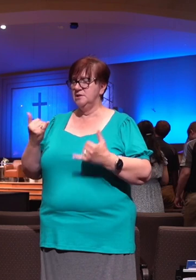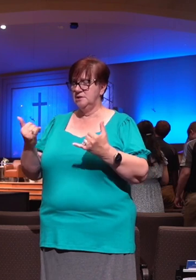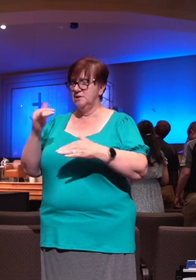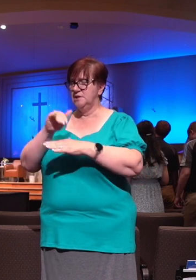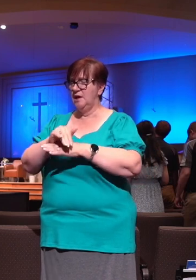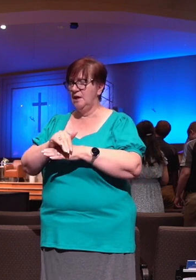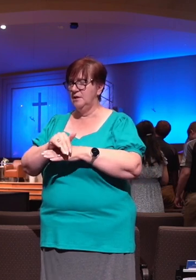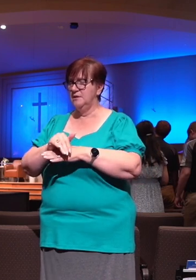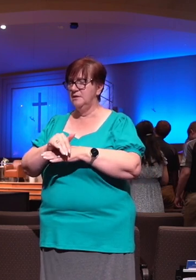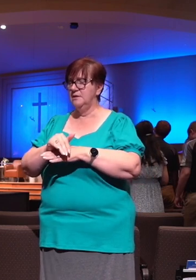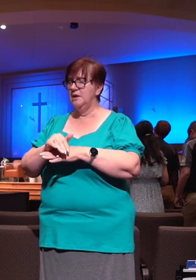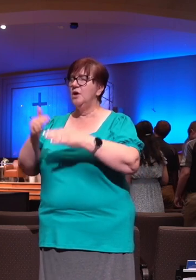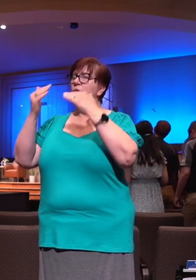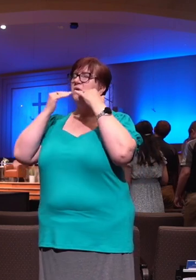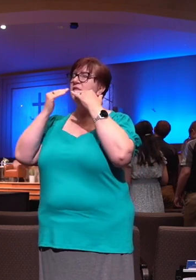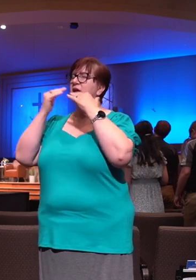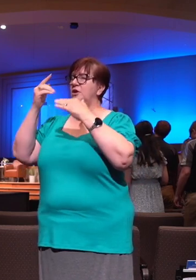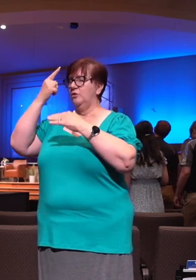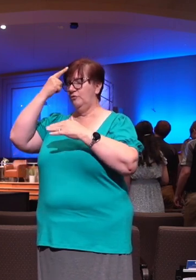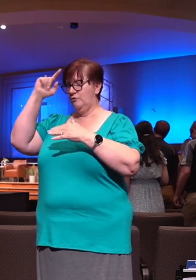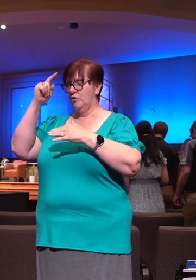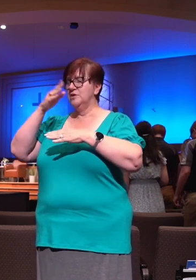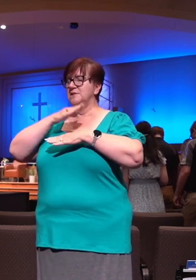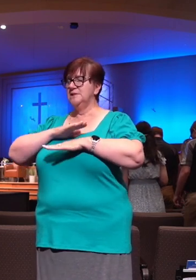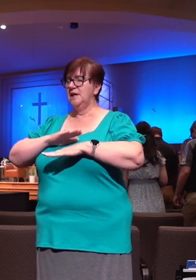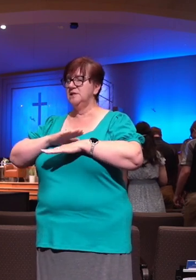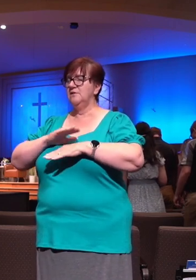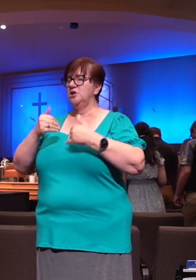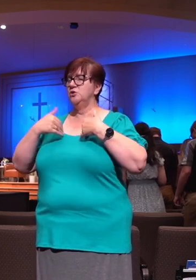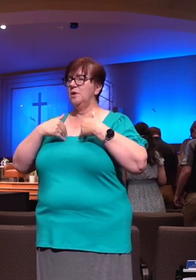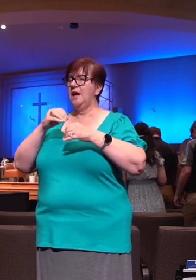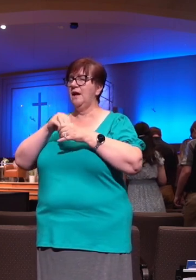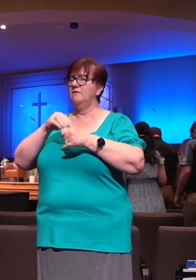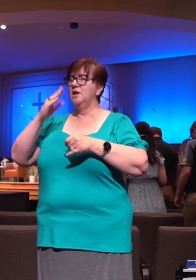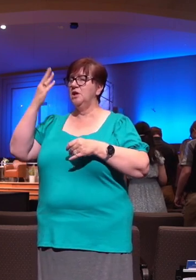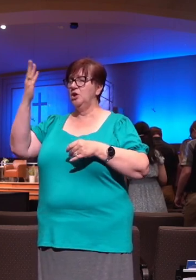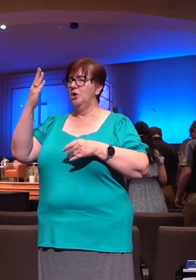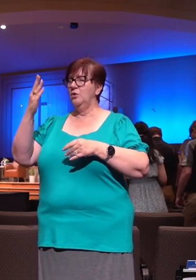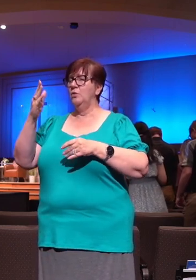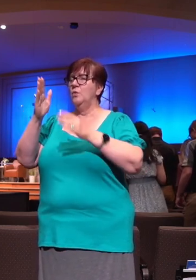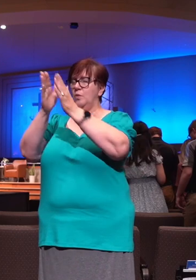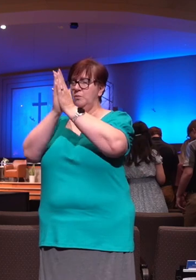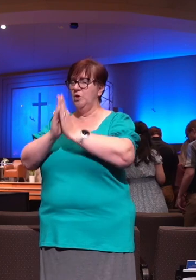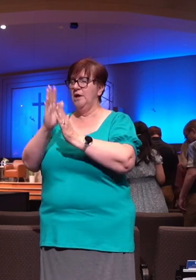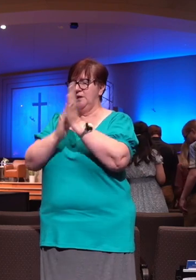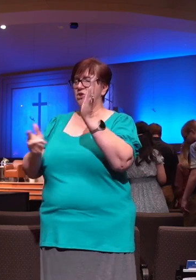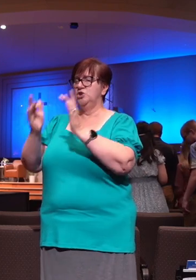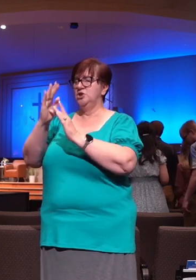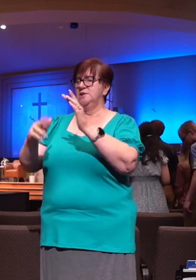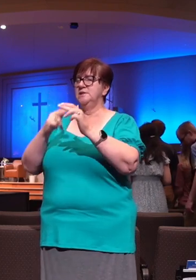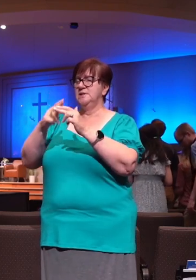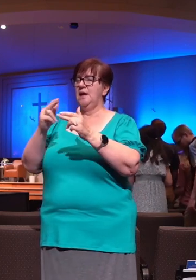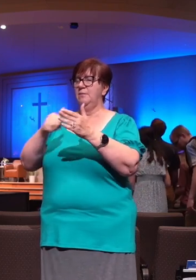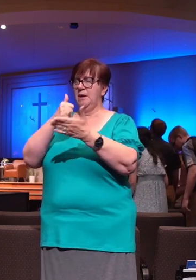thank you ultimately for the satisfaction that we have in you. And we pray all these things in Jesus' name. Amen. You can be seated.